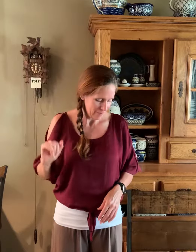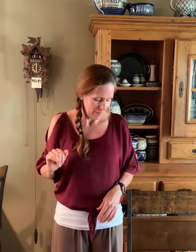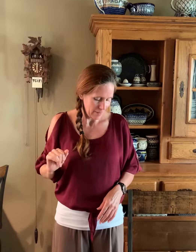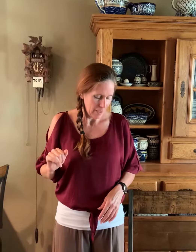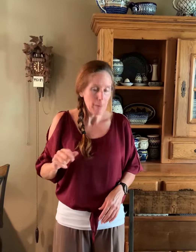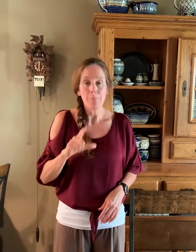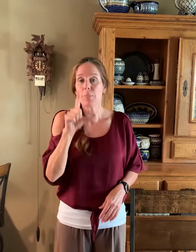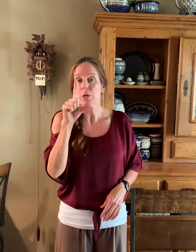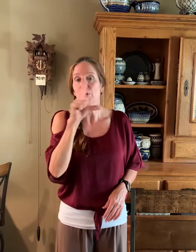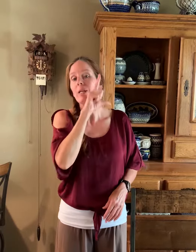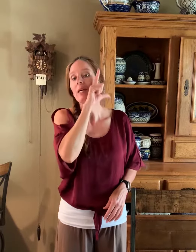Bird.